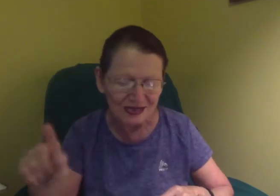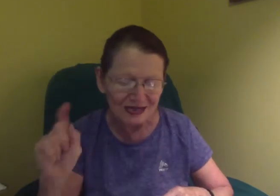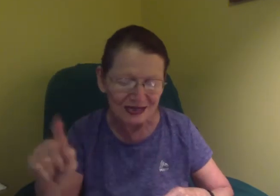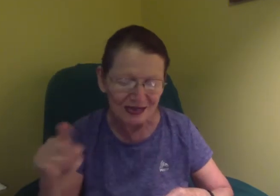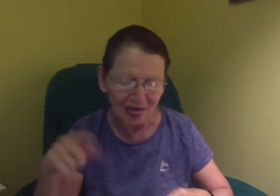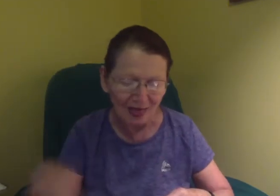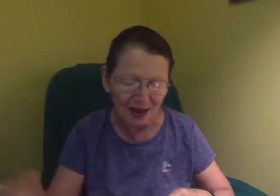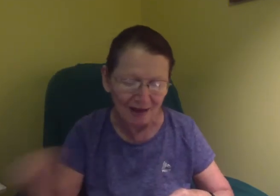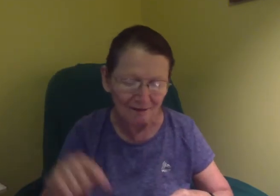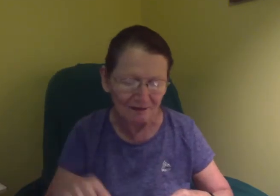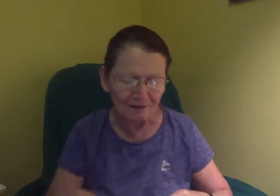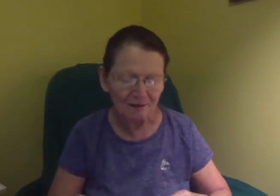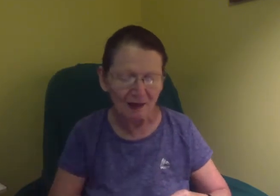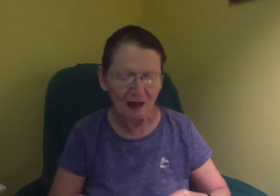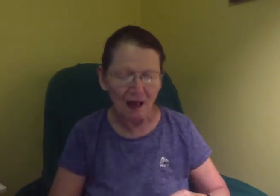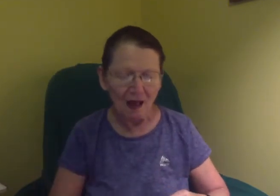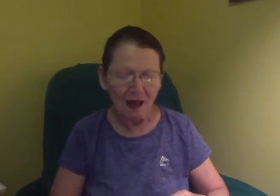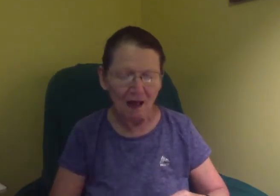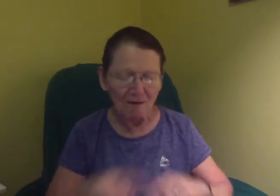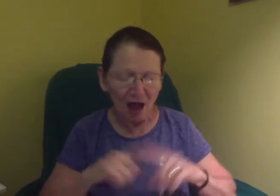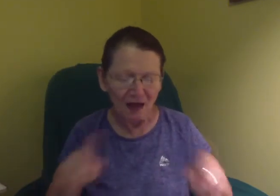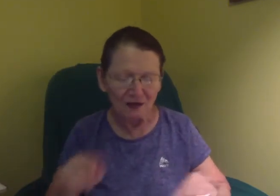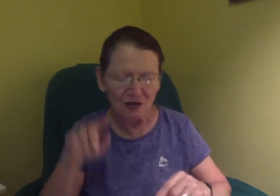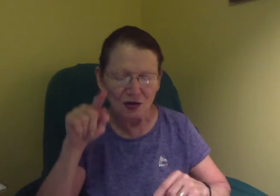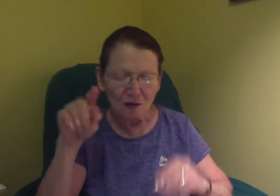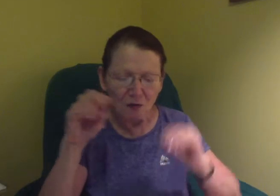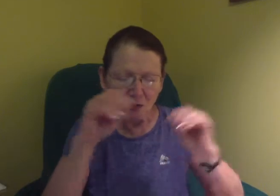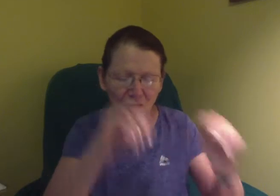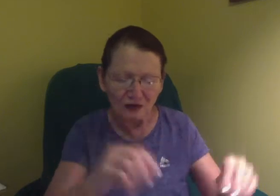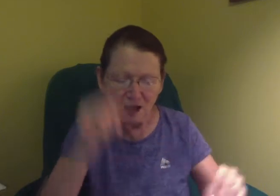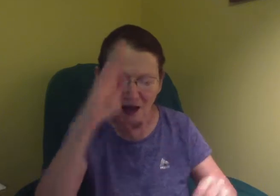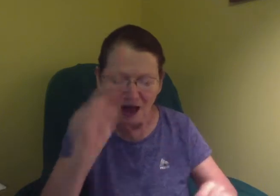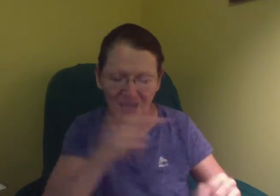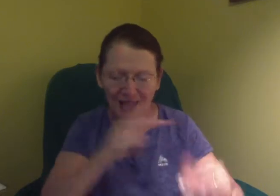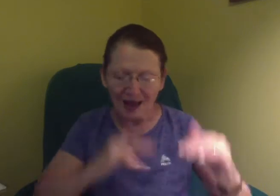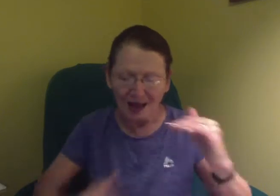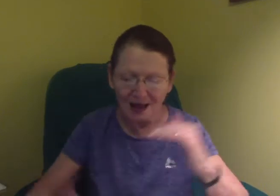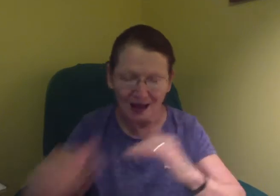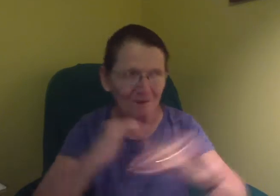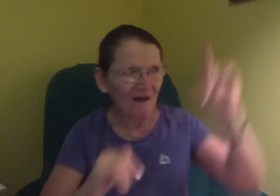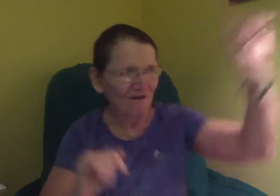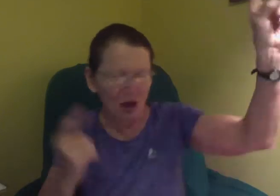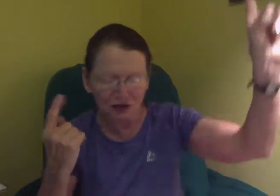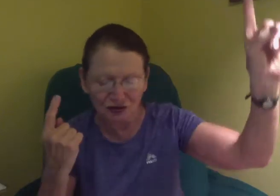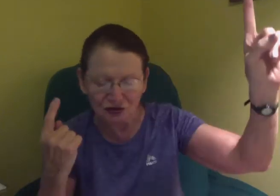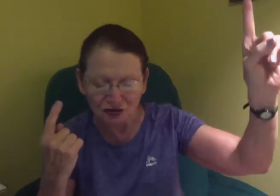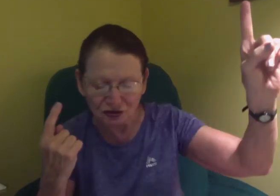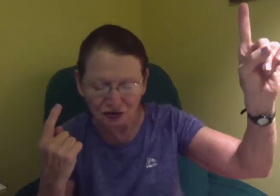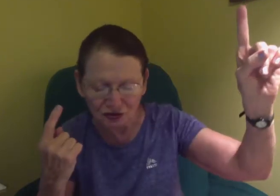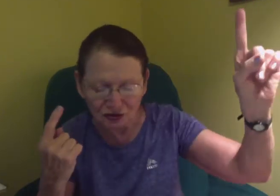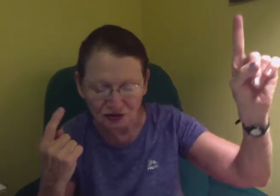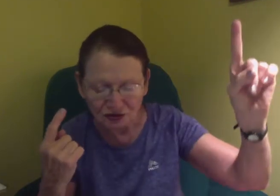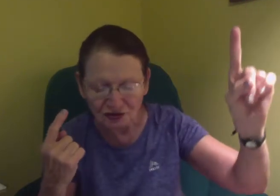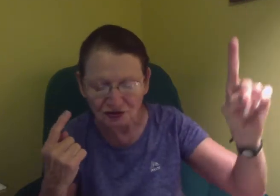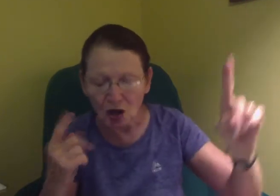had my family, about to